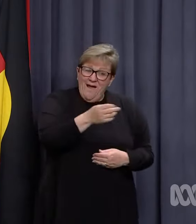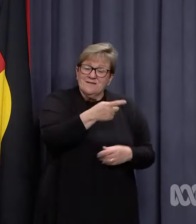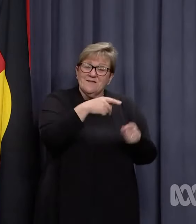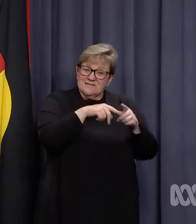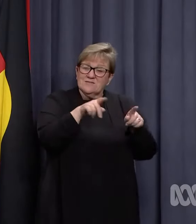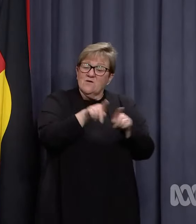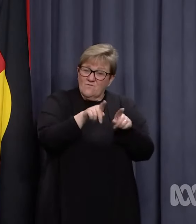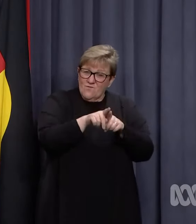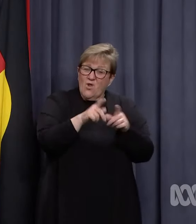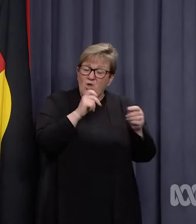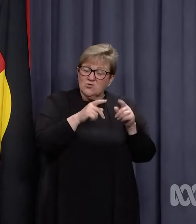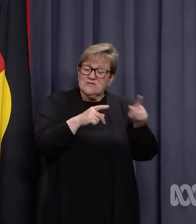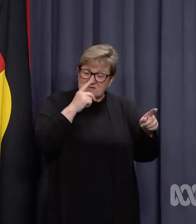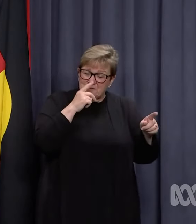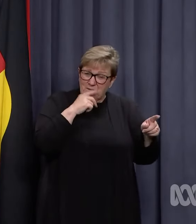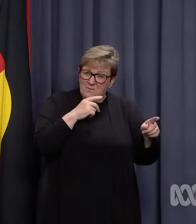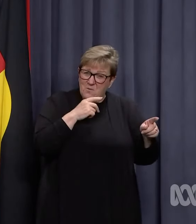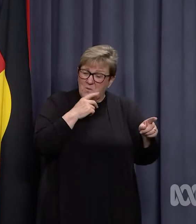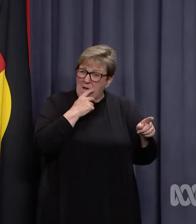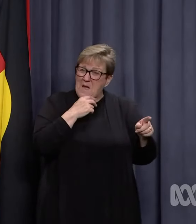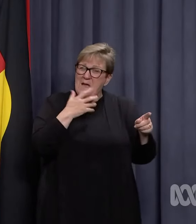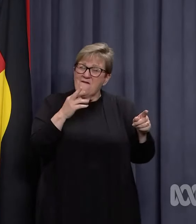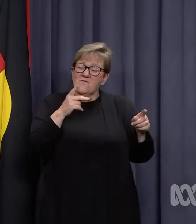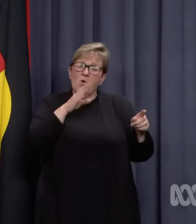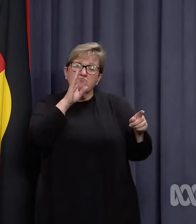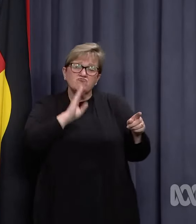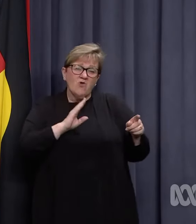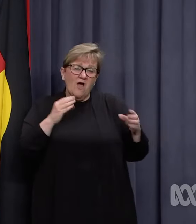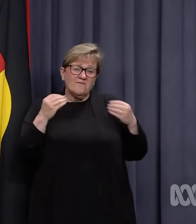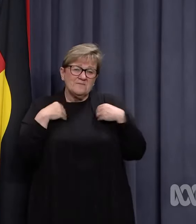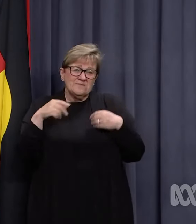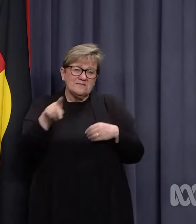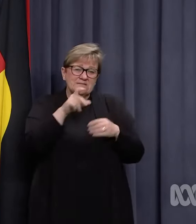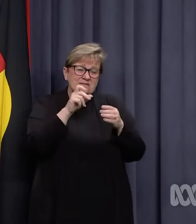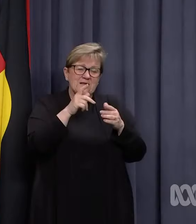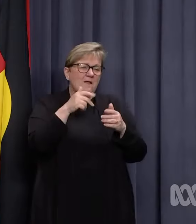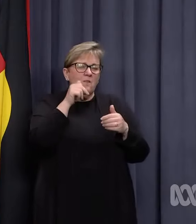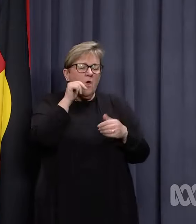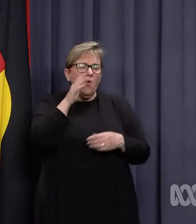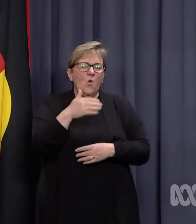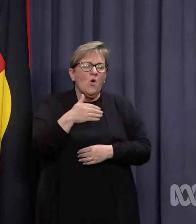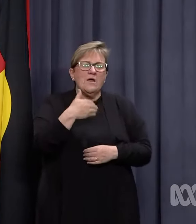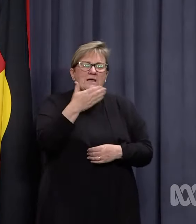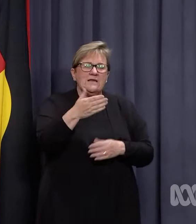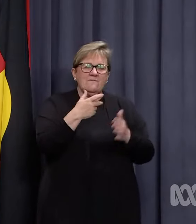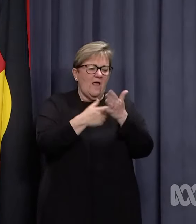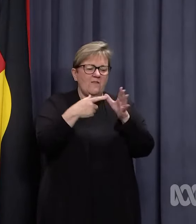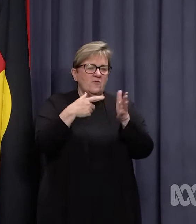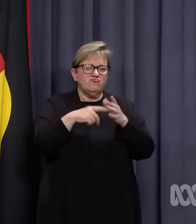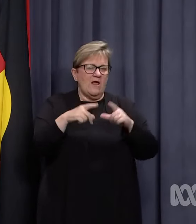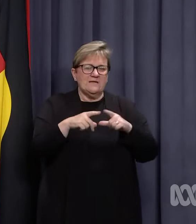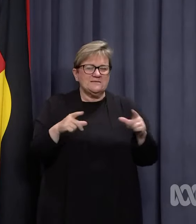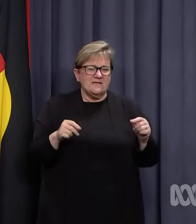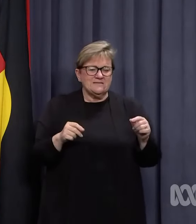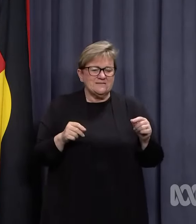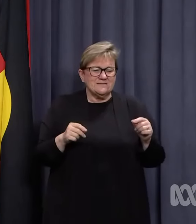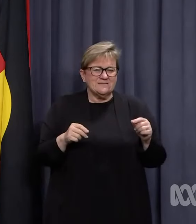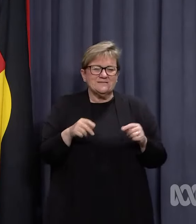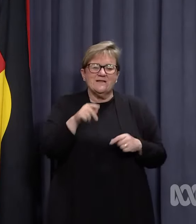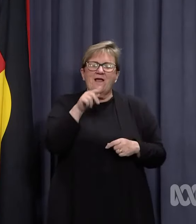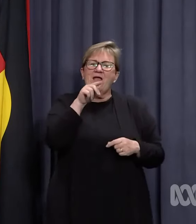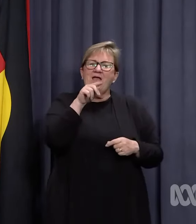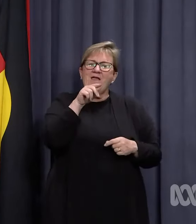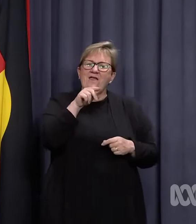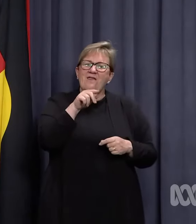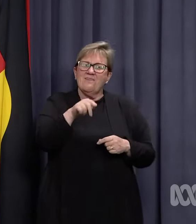they still test those people. For privately run clinics, they won't be handing out rats. They see that as a